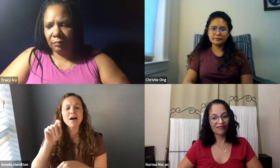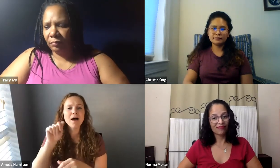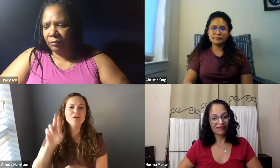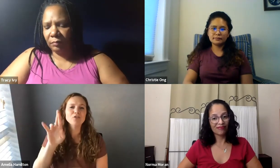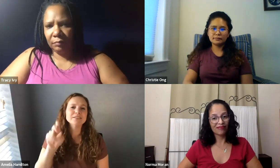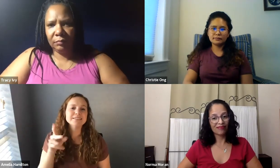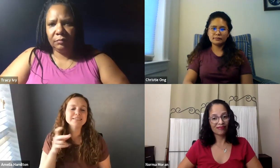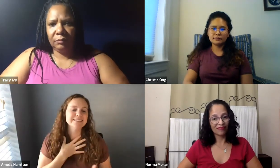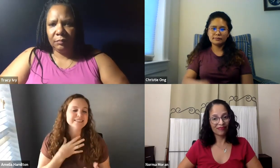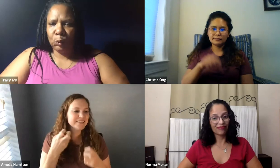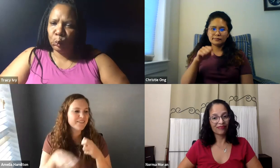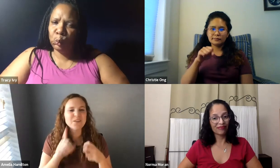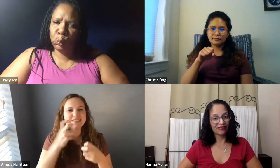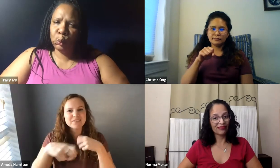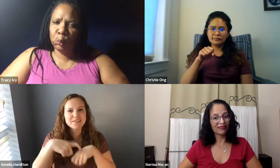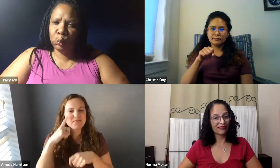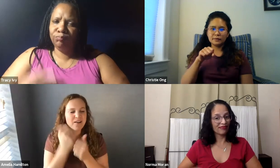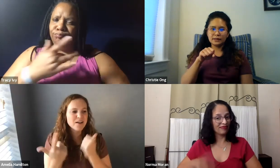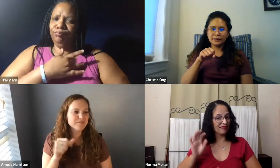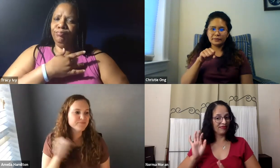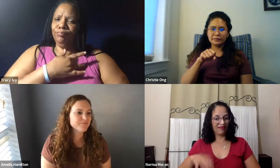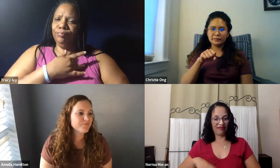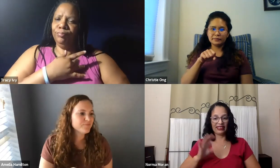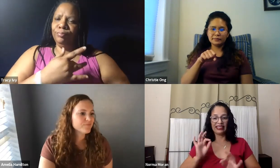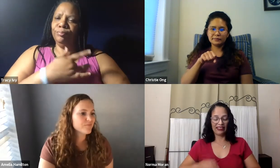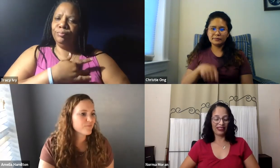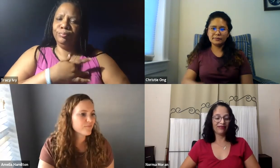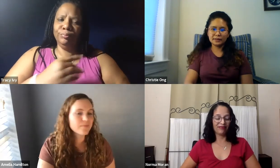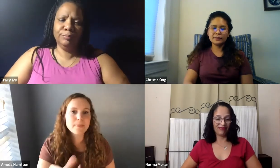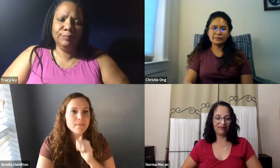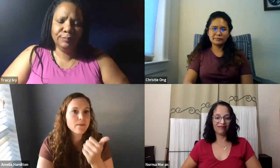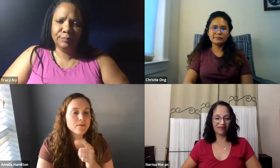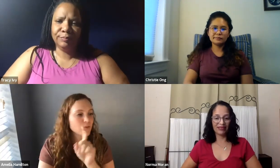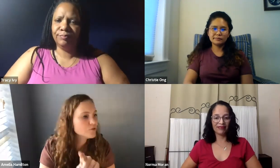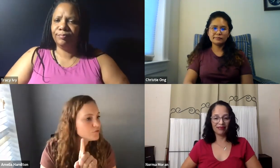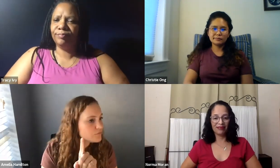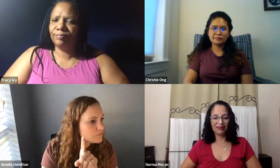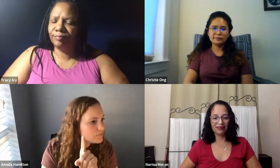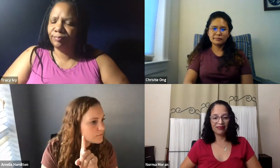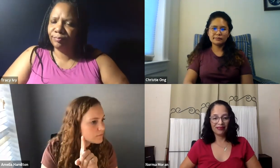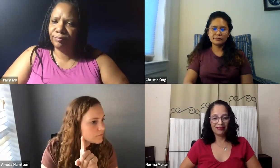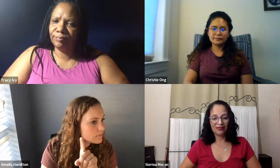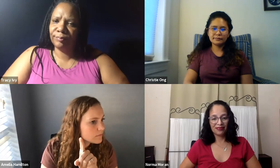elderly family members at home, people with young children at home. And, again, it's tough to find the right